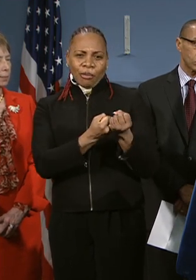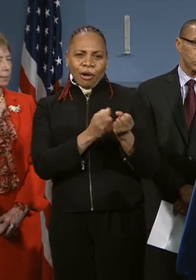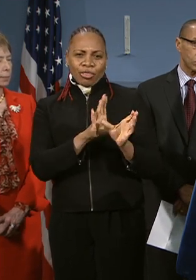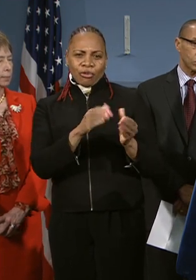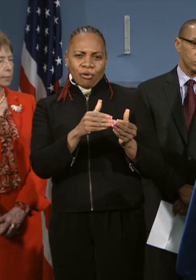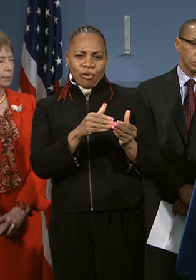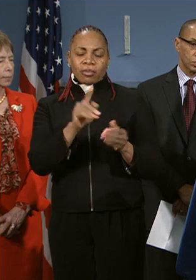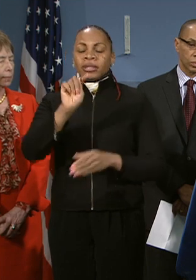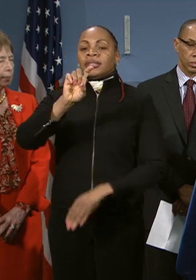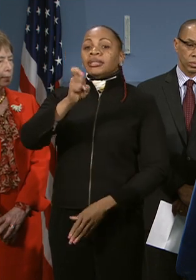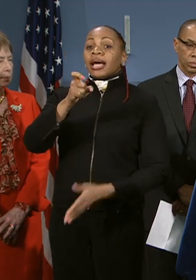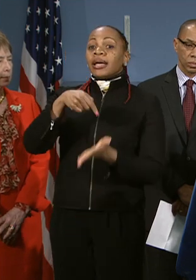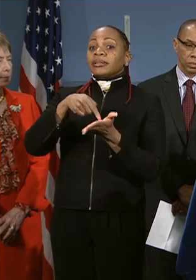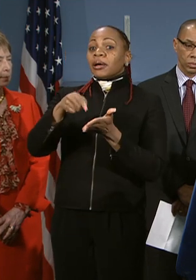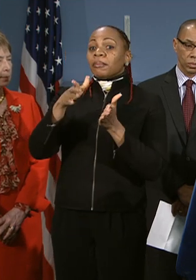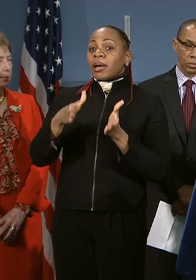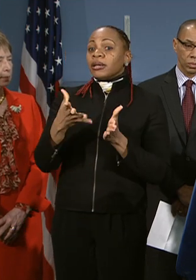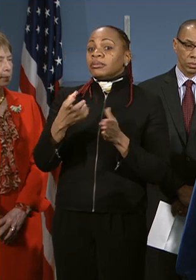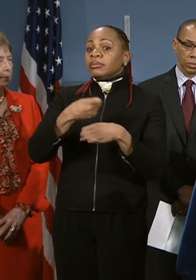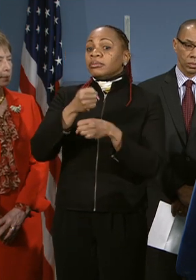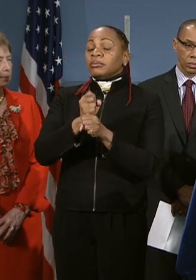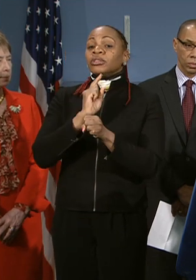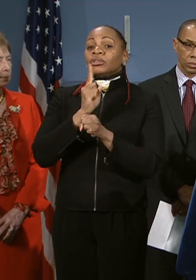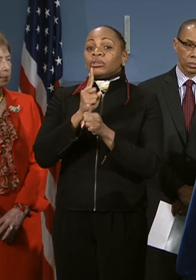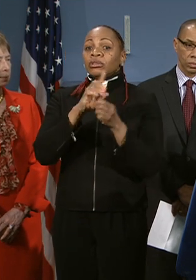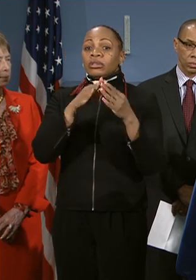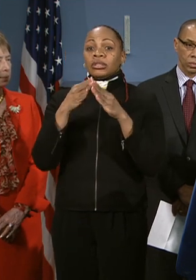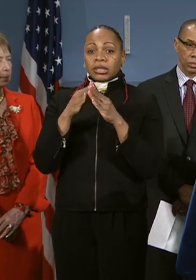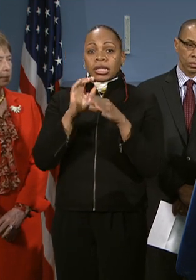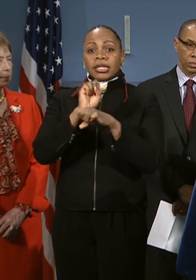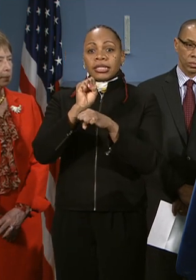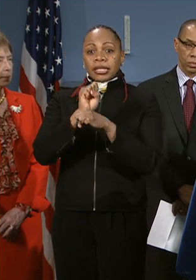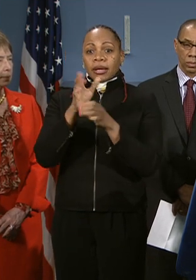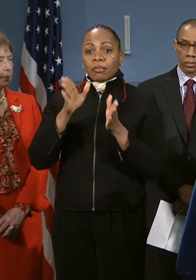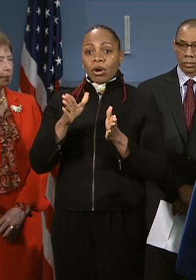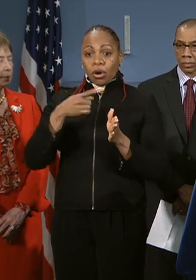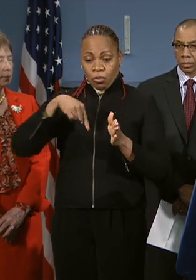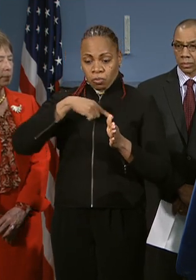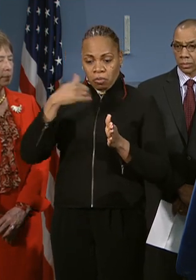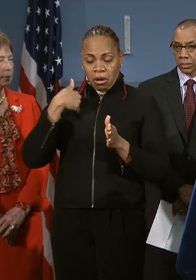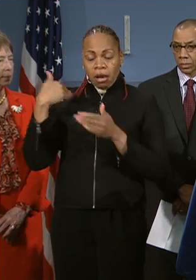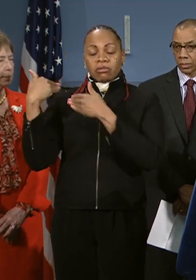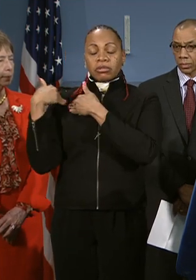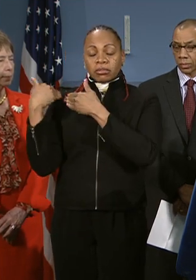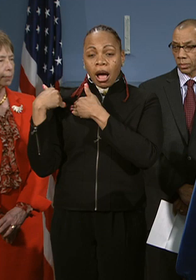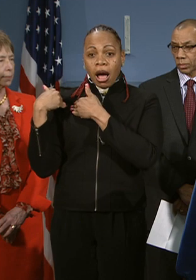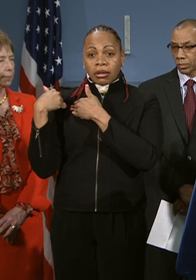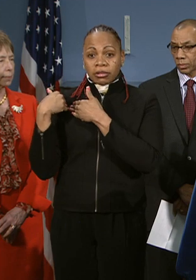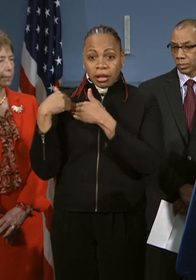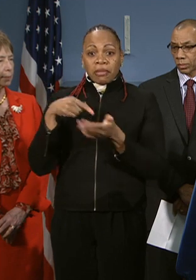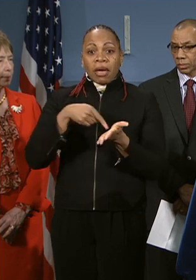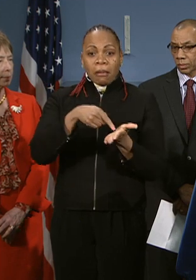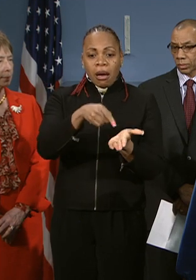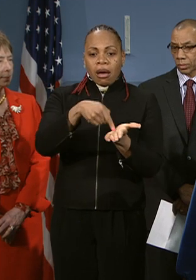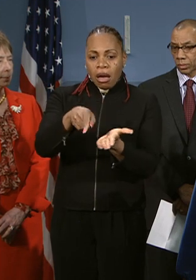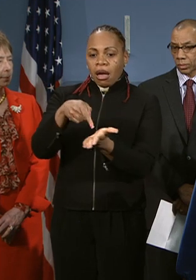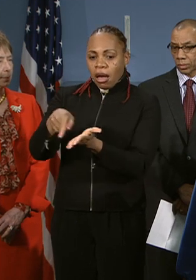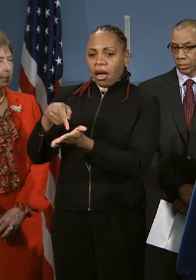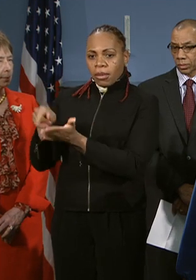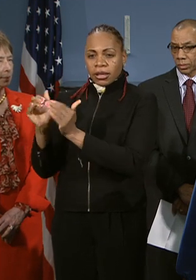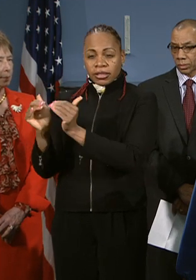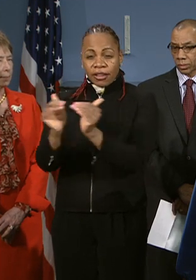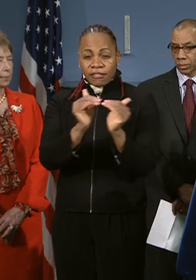of the city want to make sure the city's employees, who we have a responsibility to, get paid as well as we can, as fairly as we can.